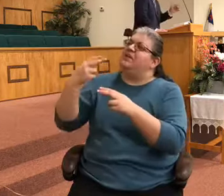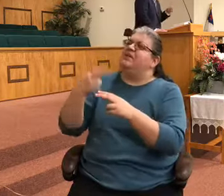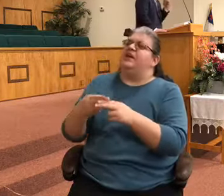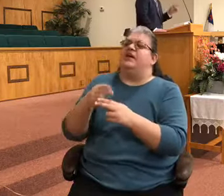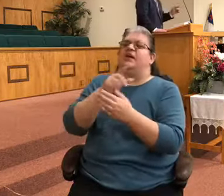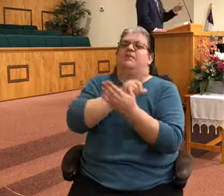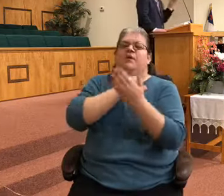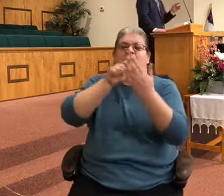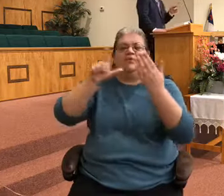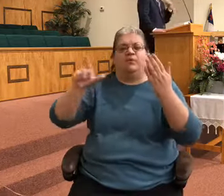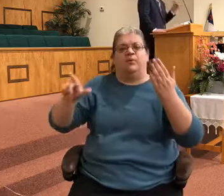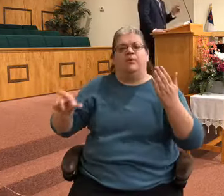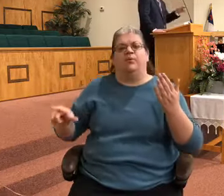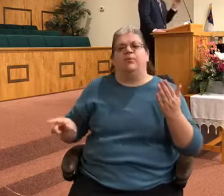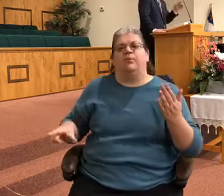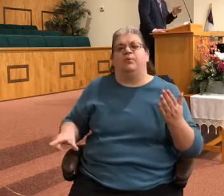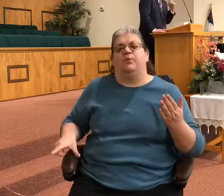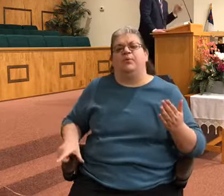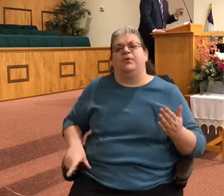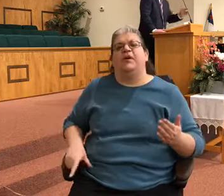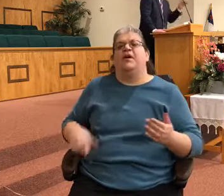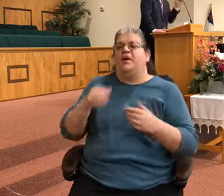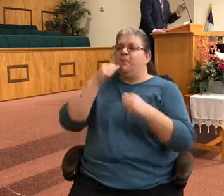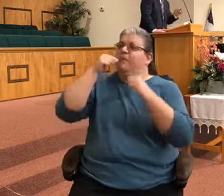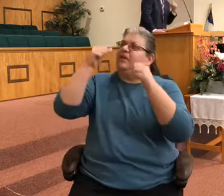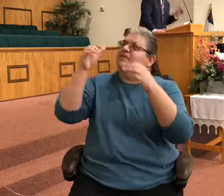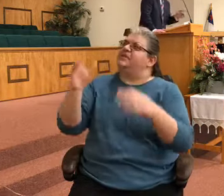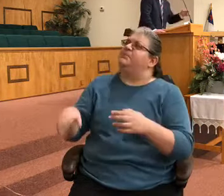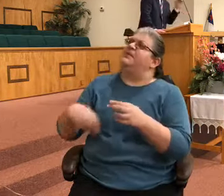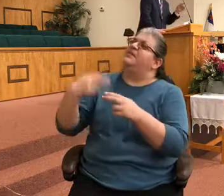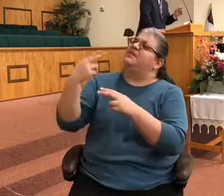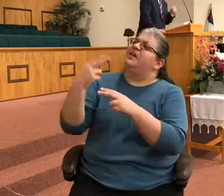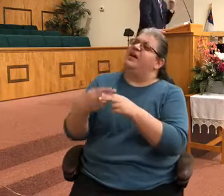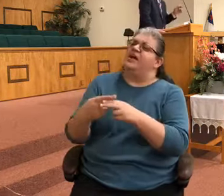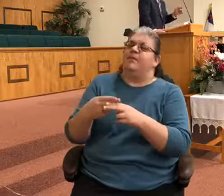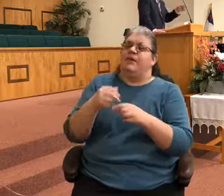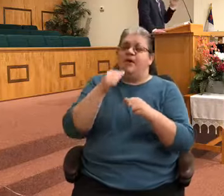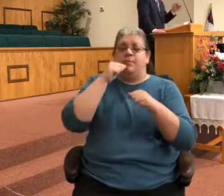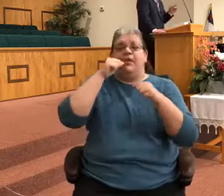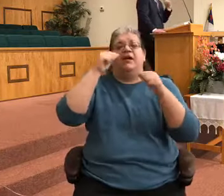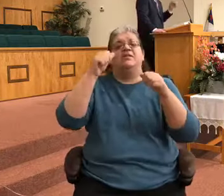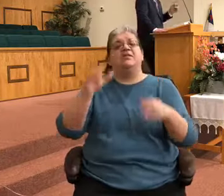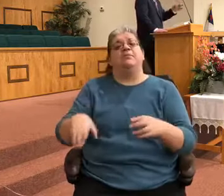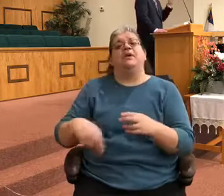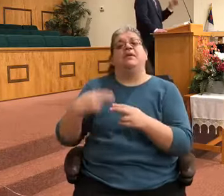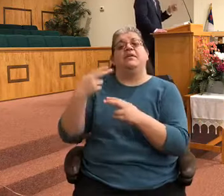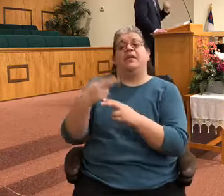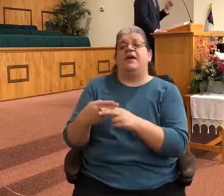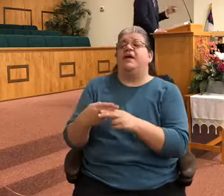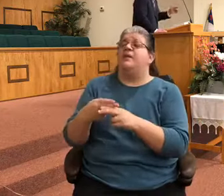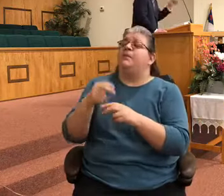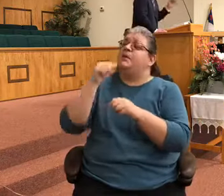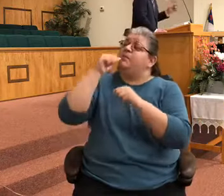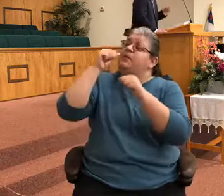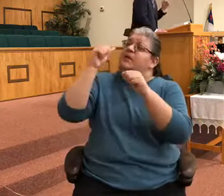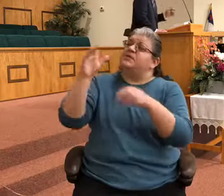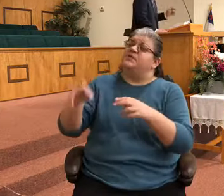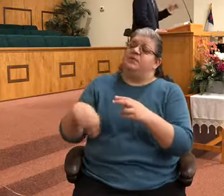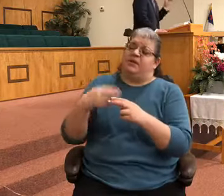the name of the Lord. Blessed be the name, blessed be the name, blessed be